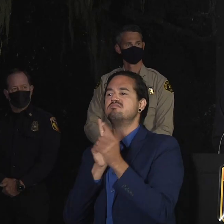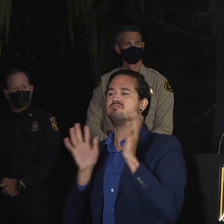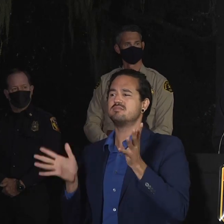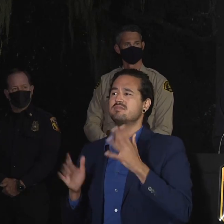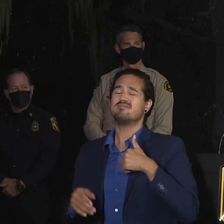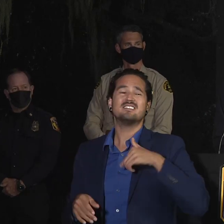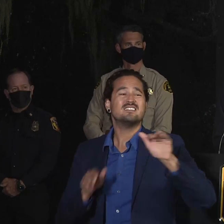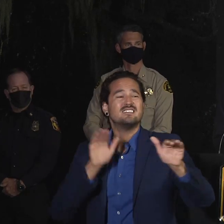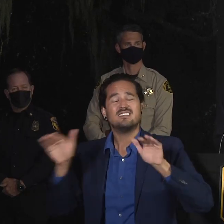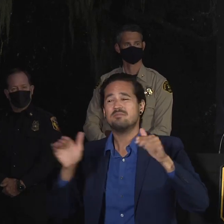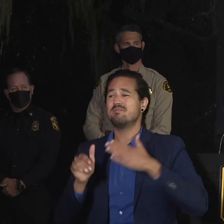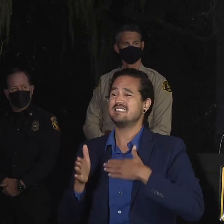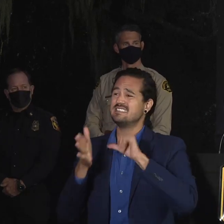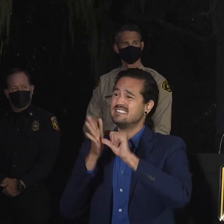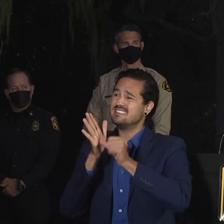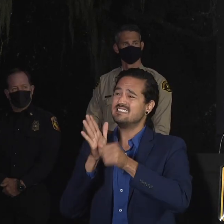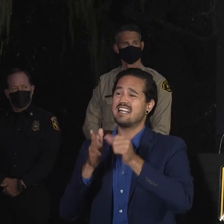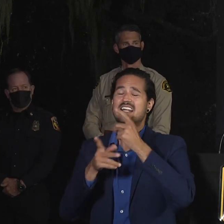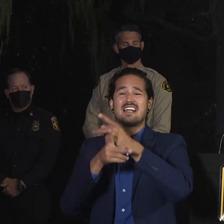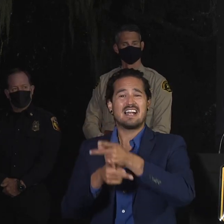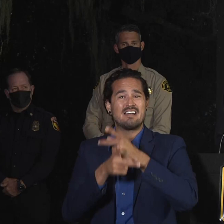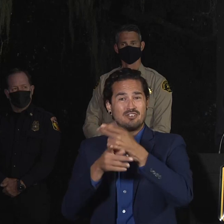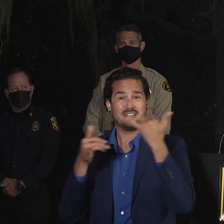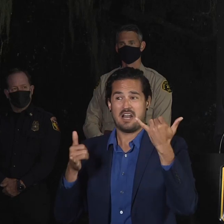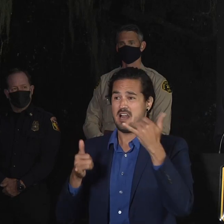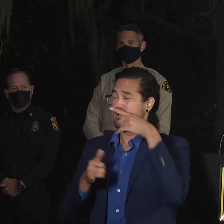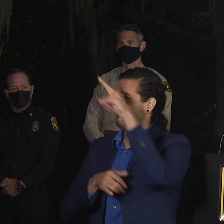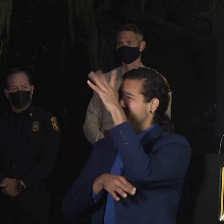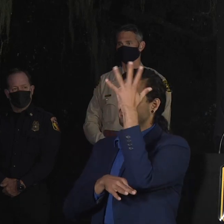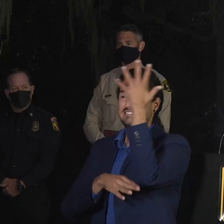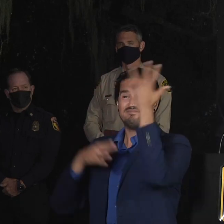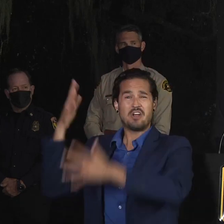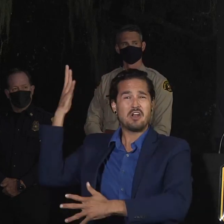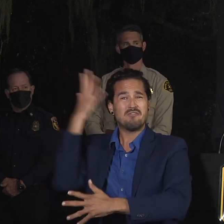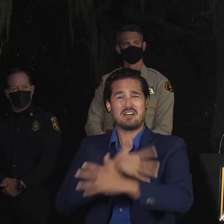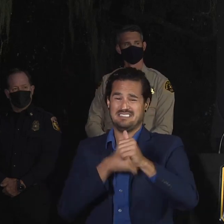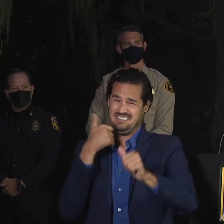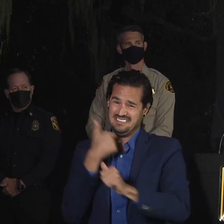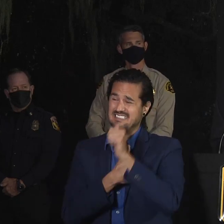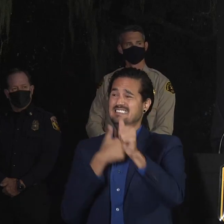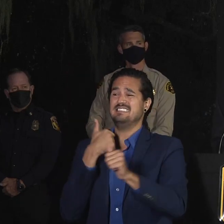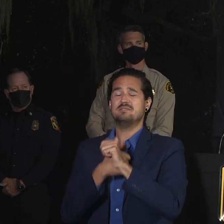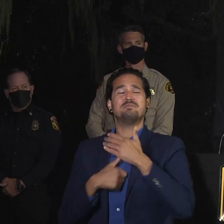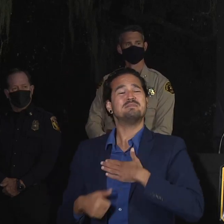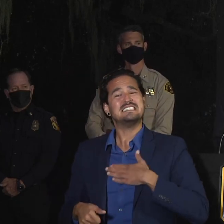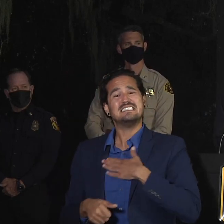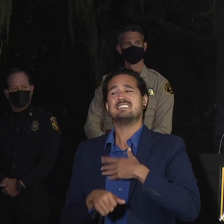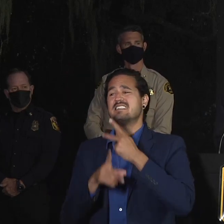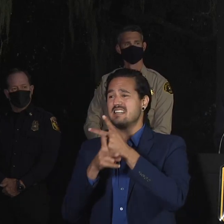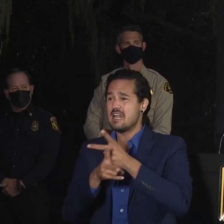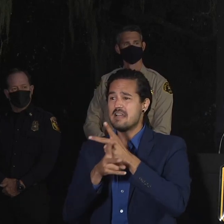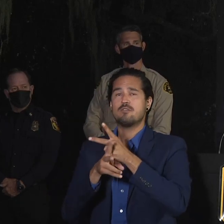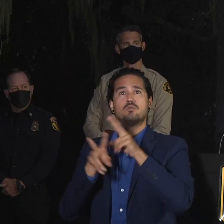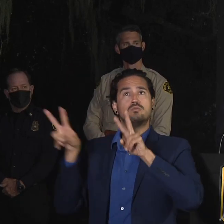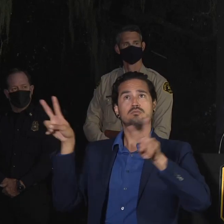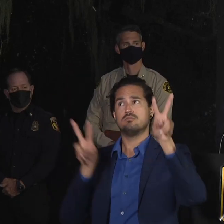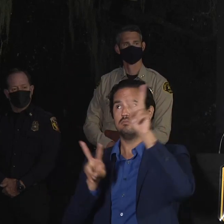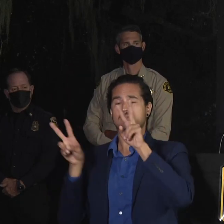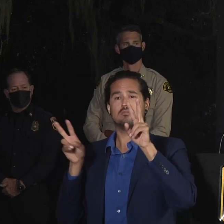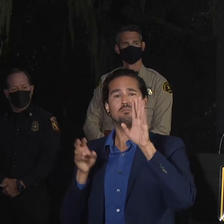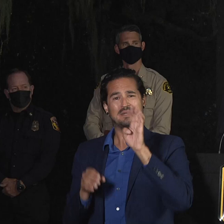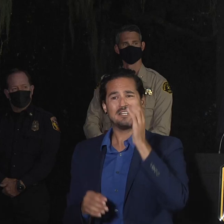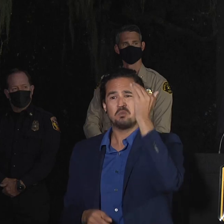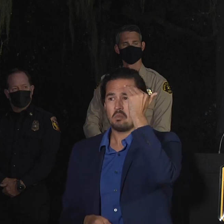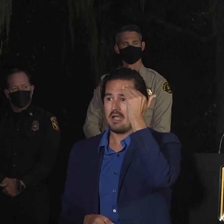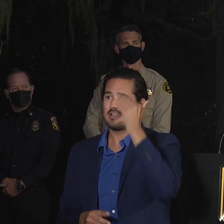It is dangerous in there. Trees are falling. And we just ask, please, please be careful in there and look up at where you're at. We will have another press